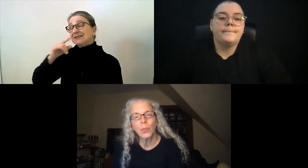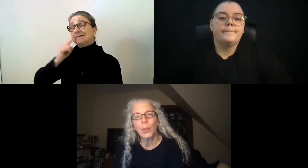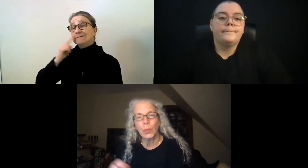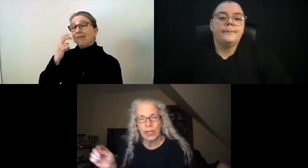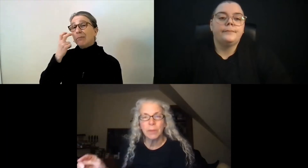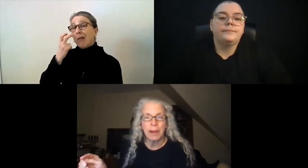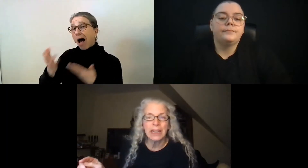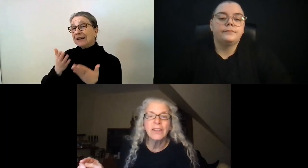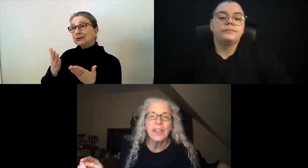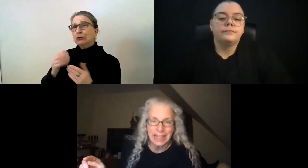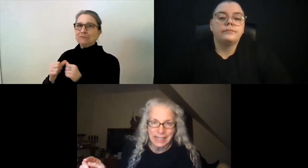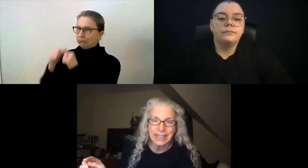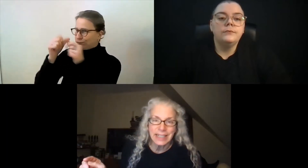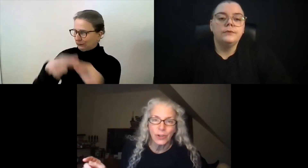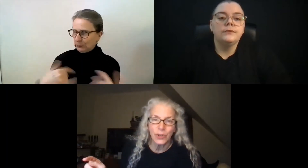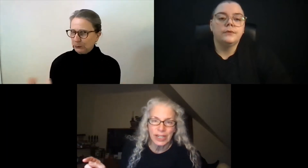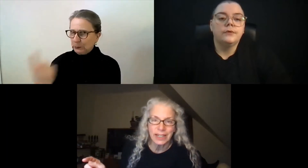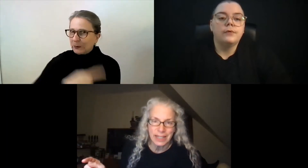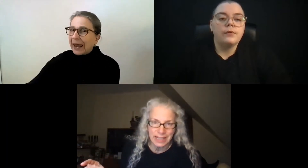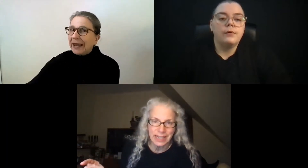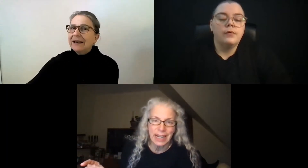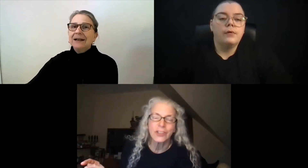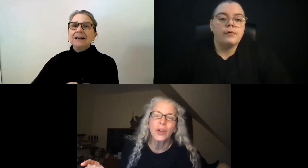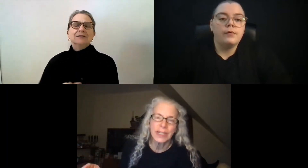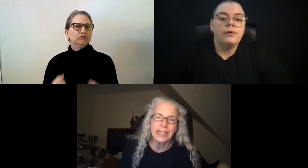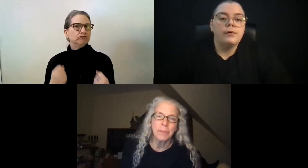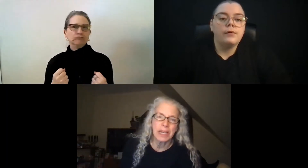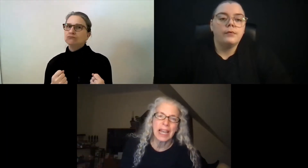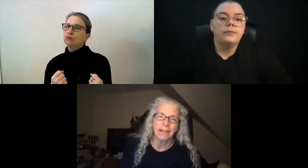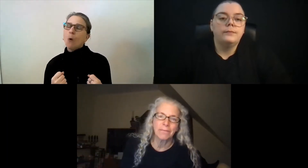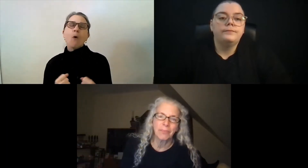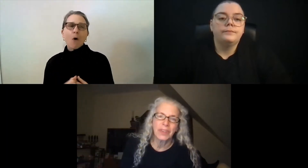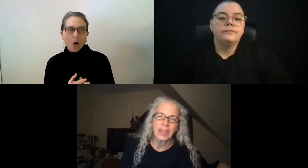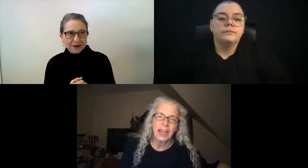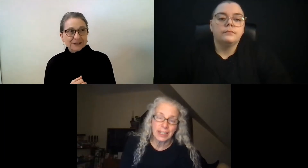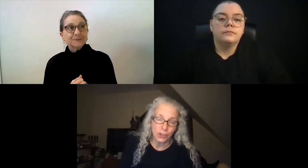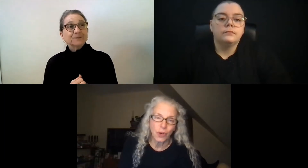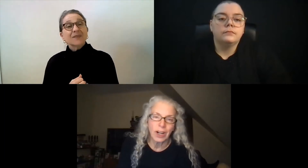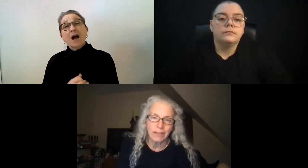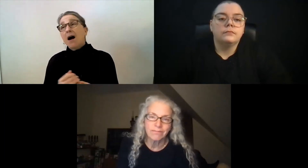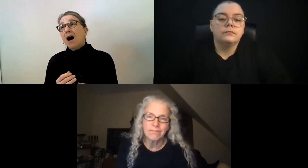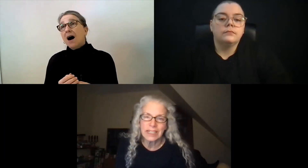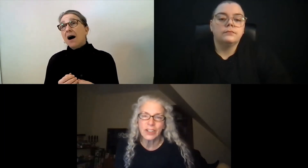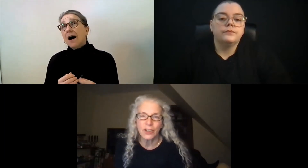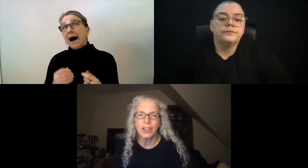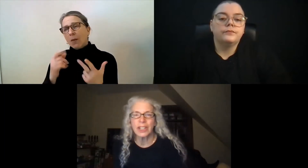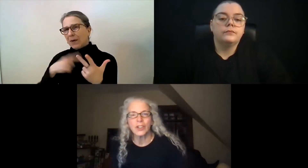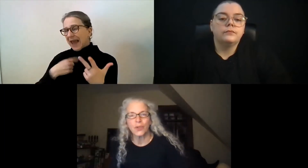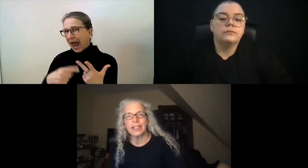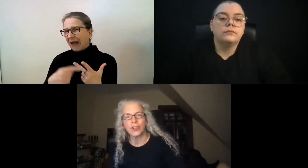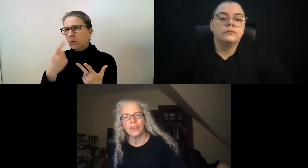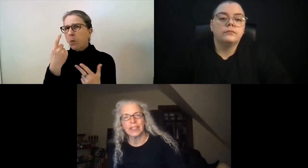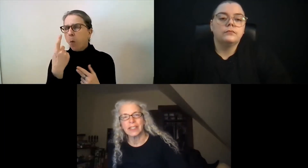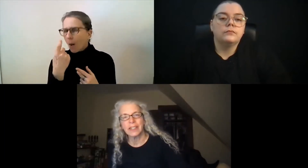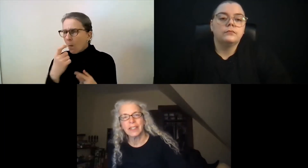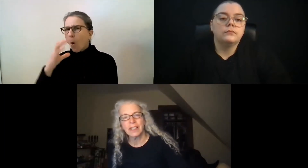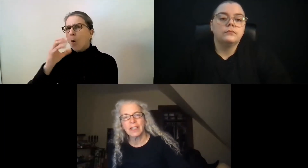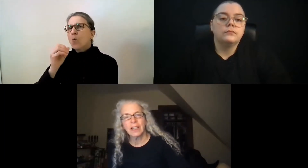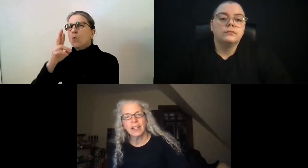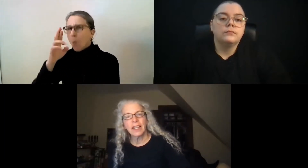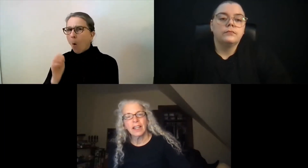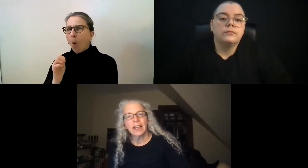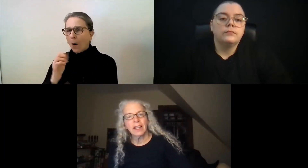the independent living has continued to this day and so has DBCAN. And it's strong. It's a great service.